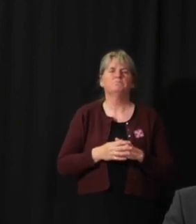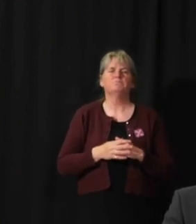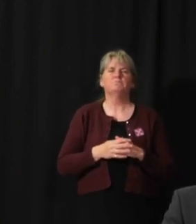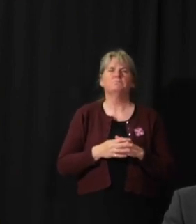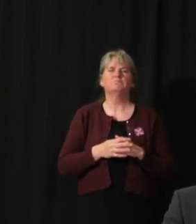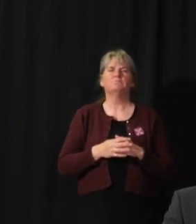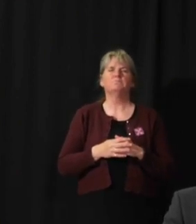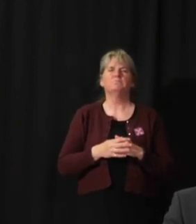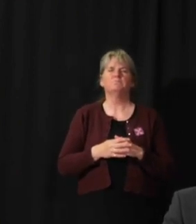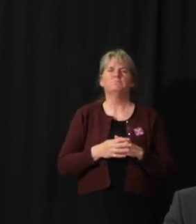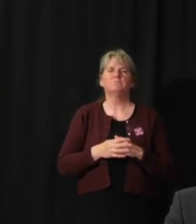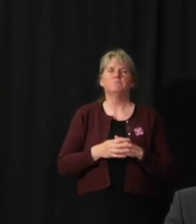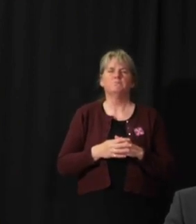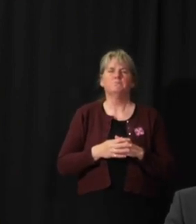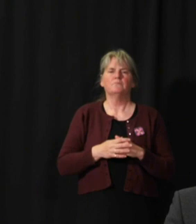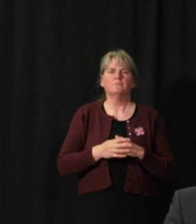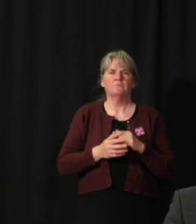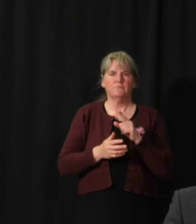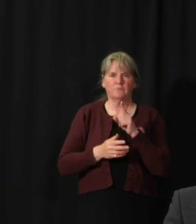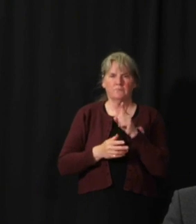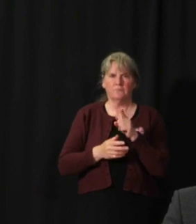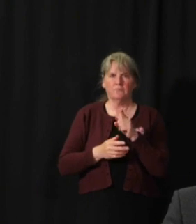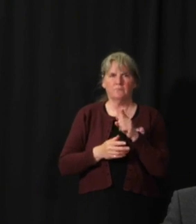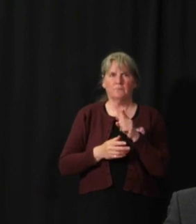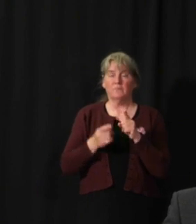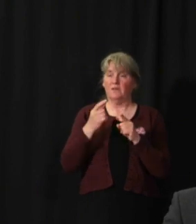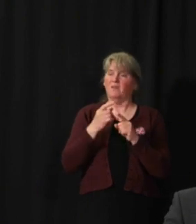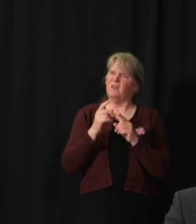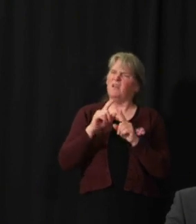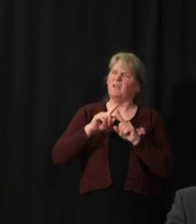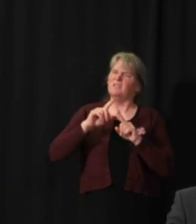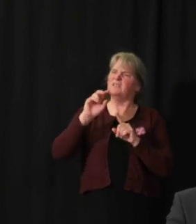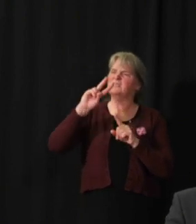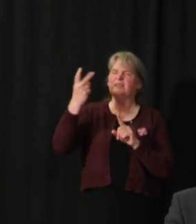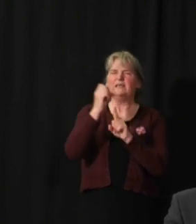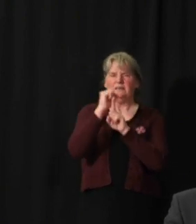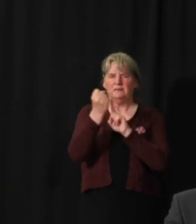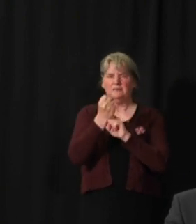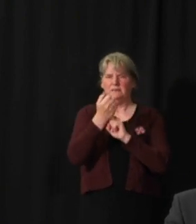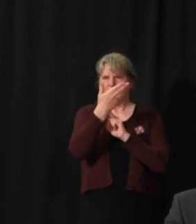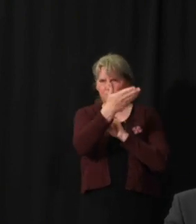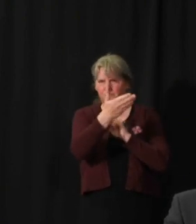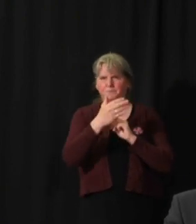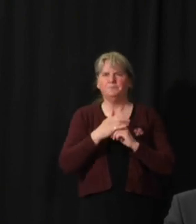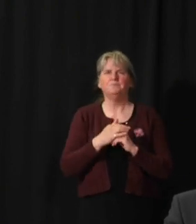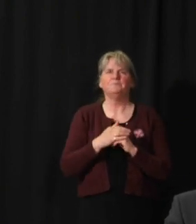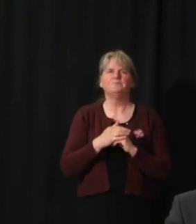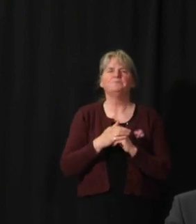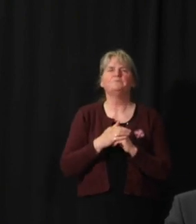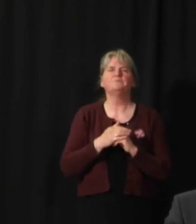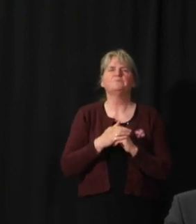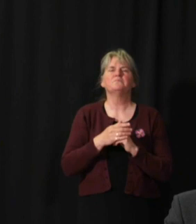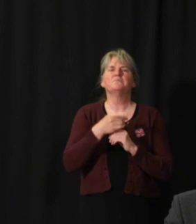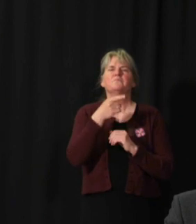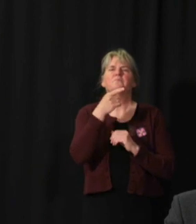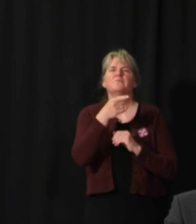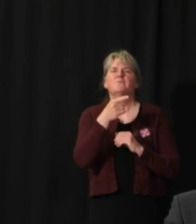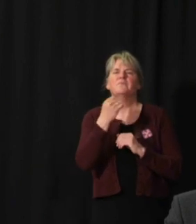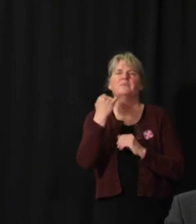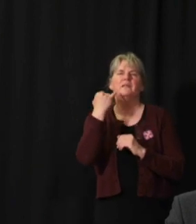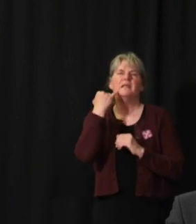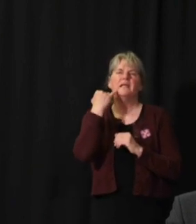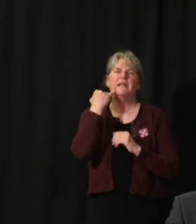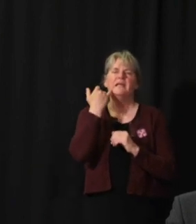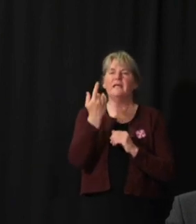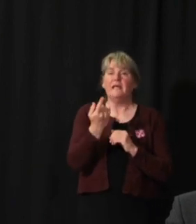Now, in the second scenario, this would be if a